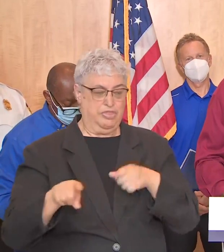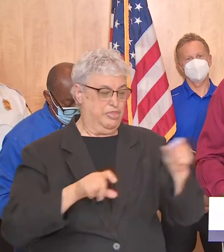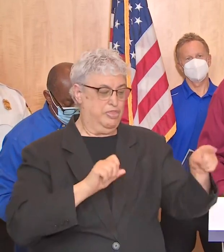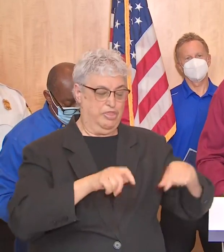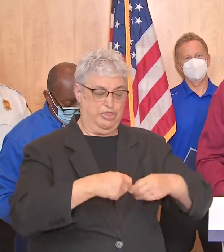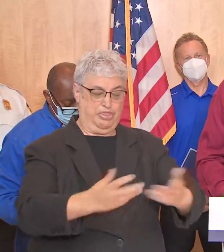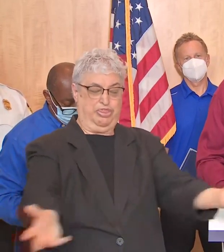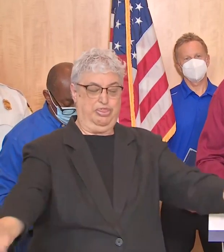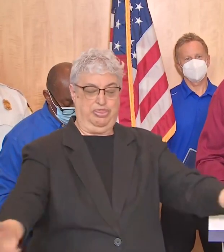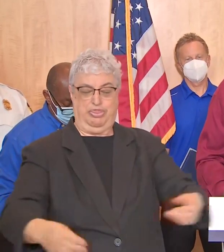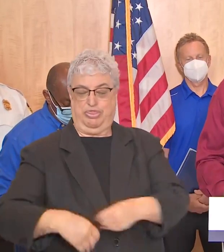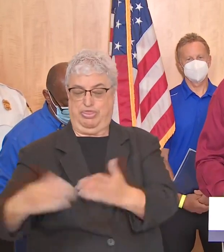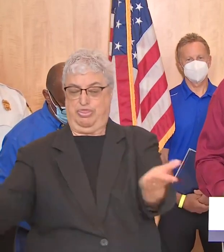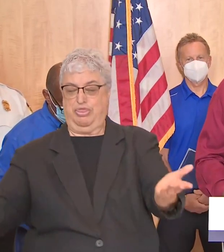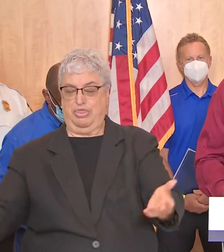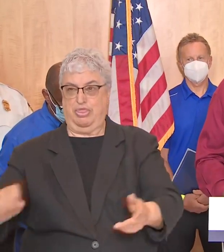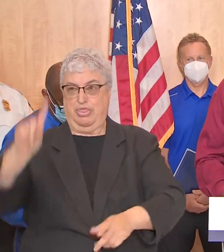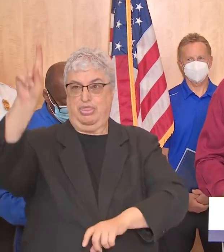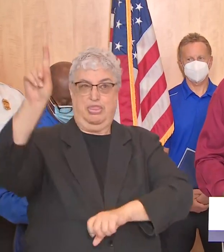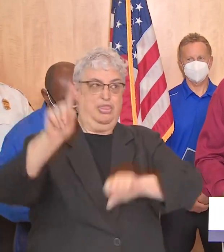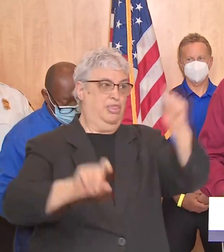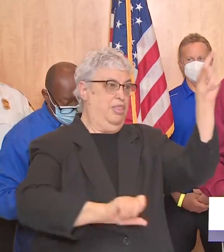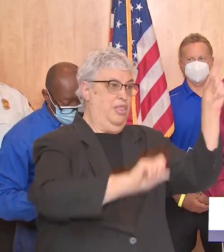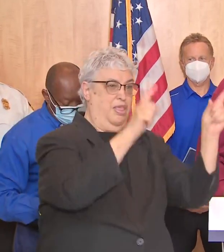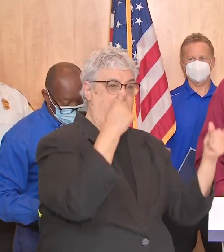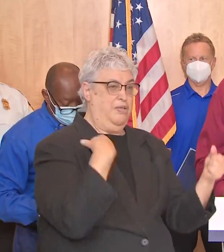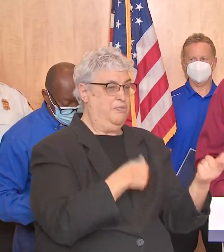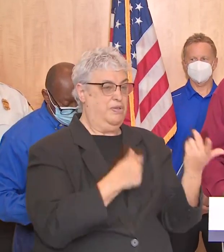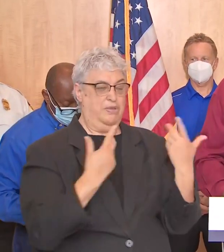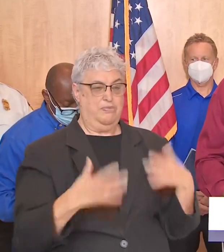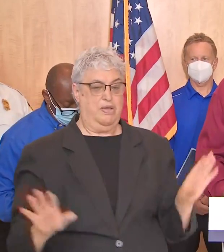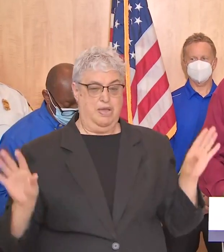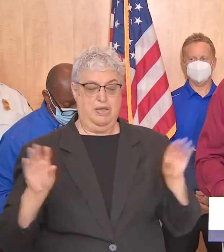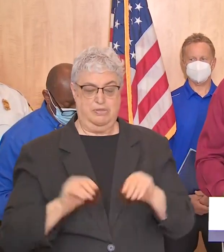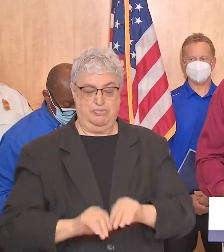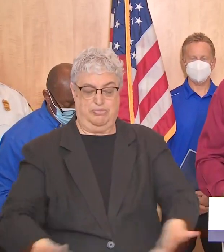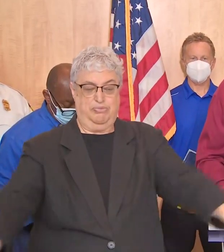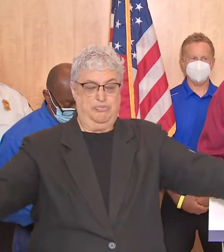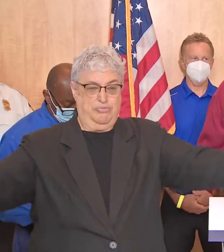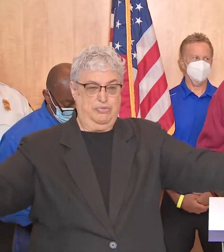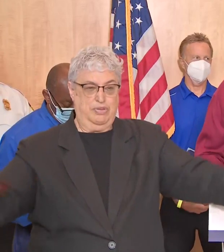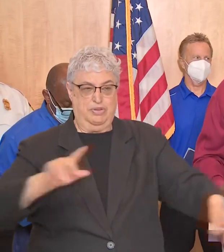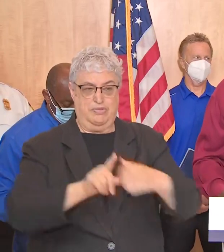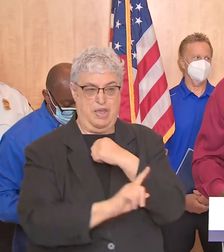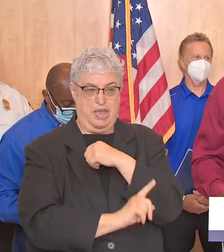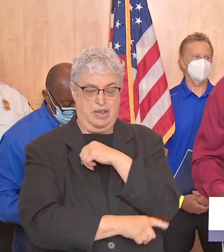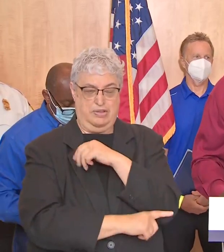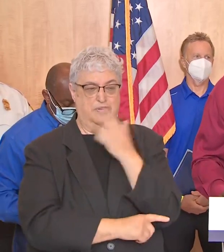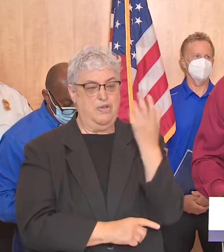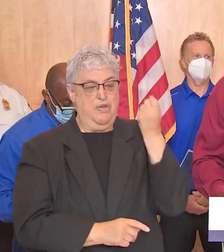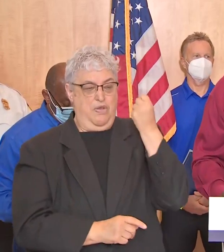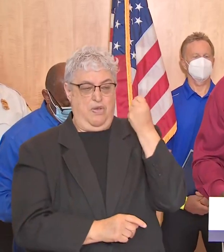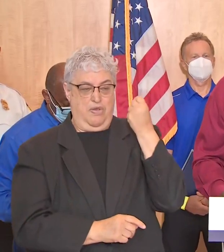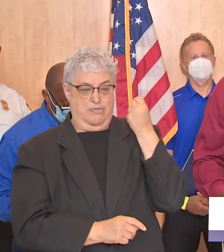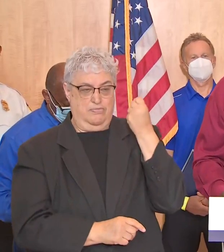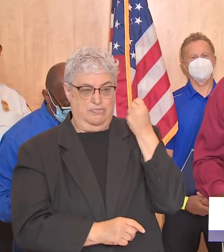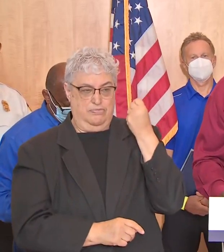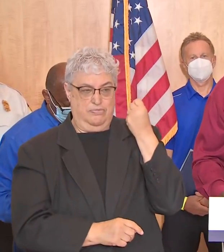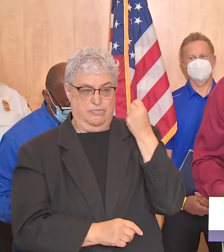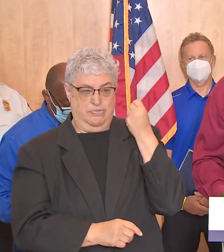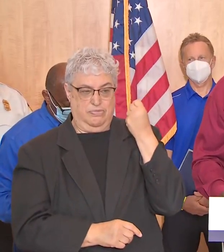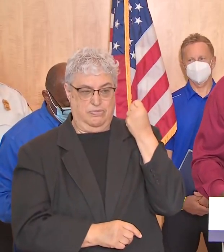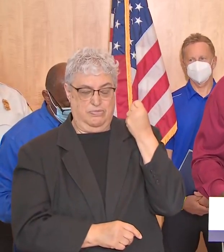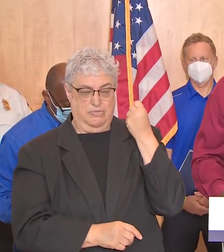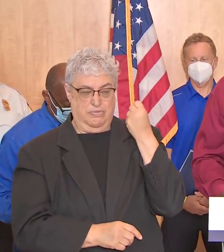we don't want to create projectiles we do not want to spread waste around the city so we just remind folks leave those